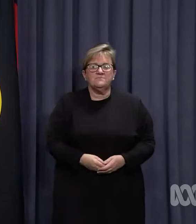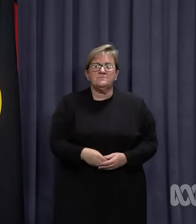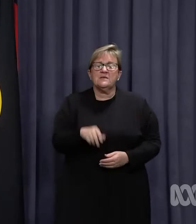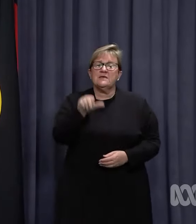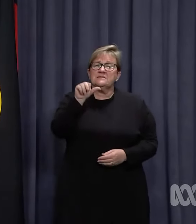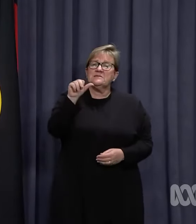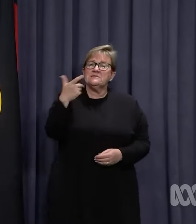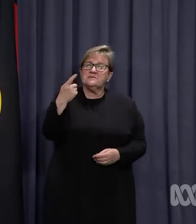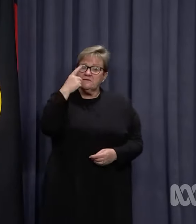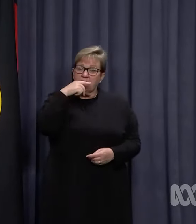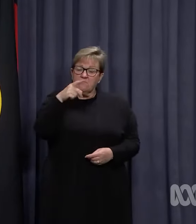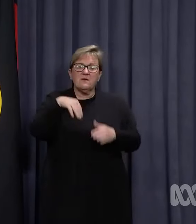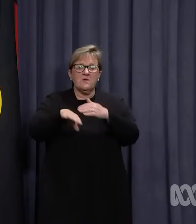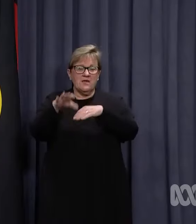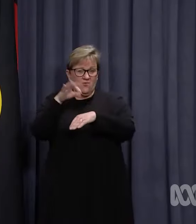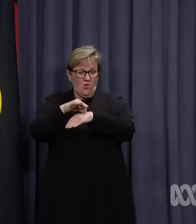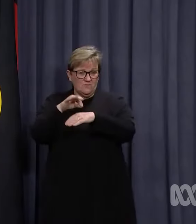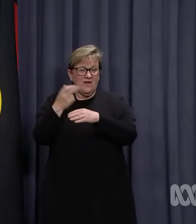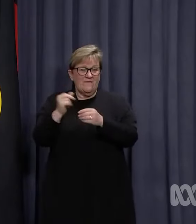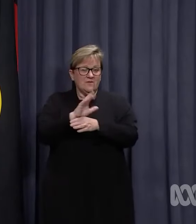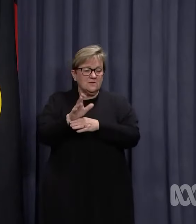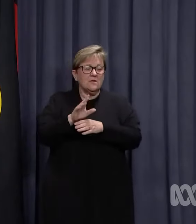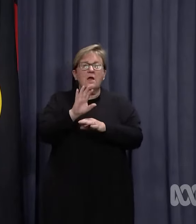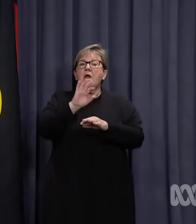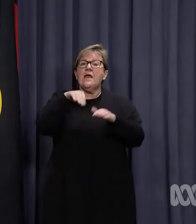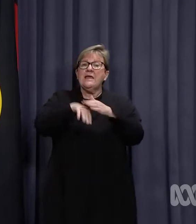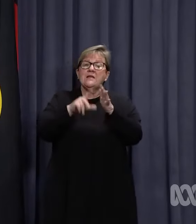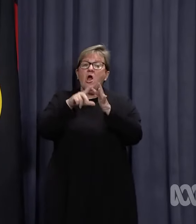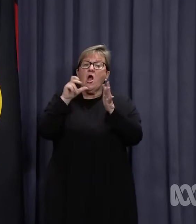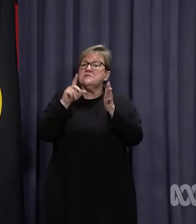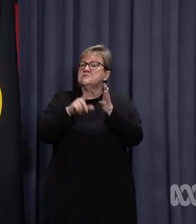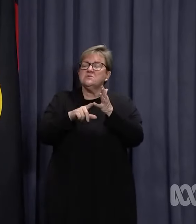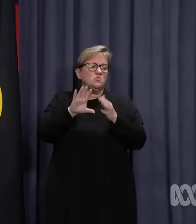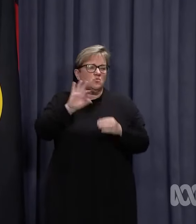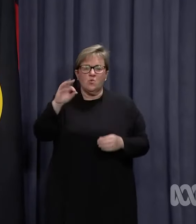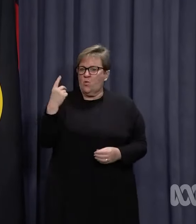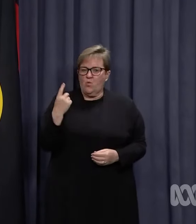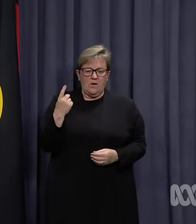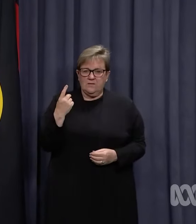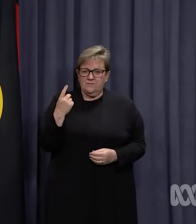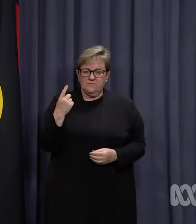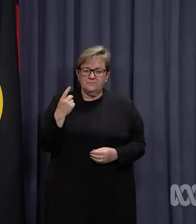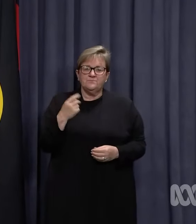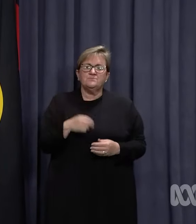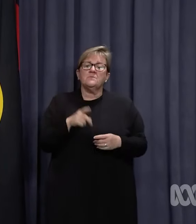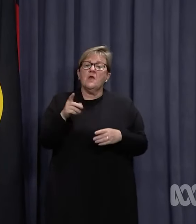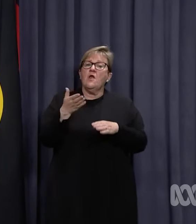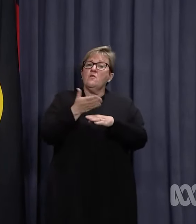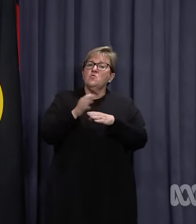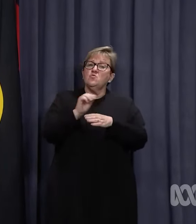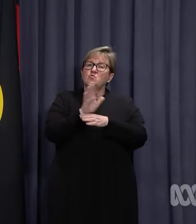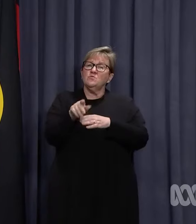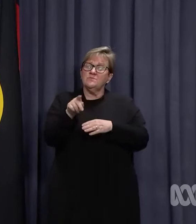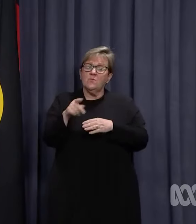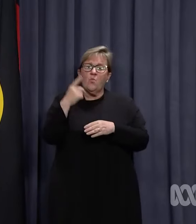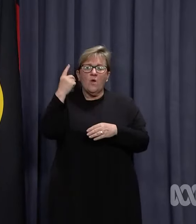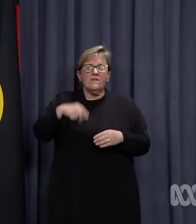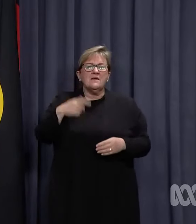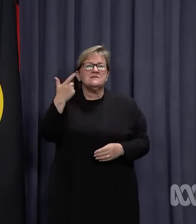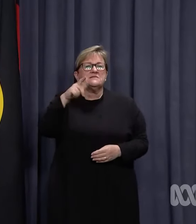67 people are in hospital with COVID, no one is in ICU. Of the new cases, 1